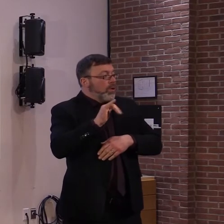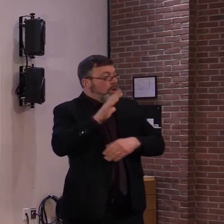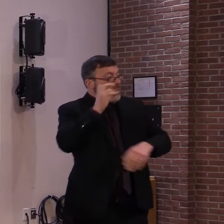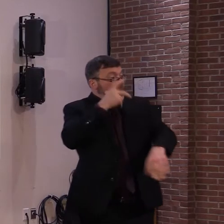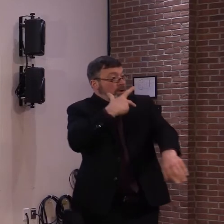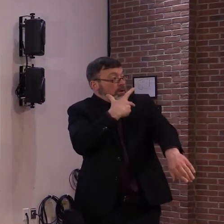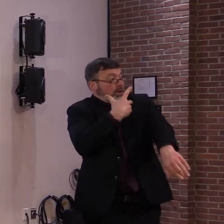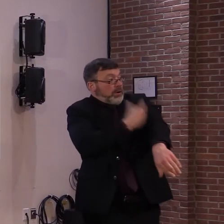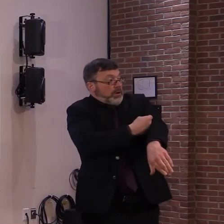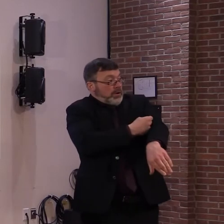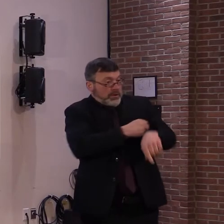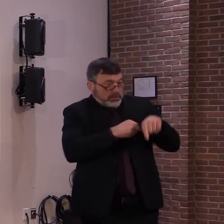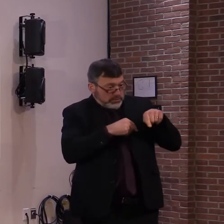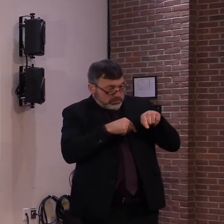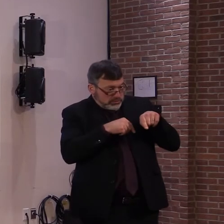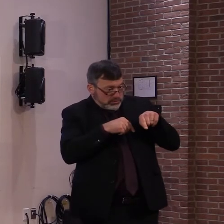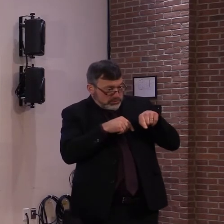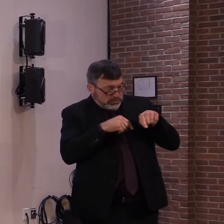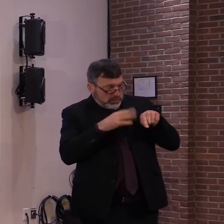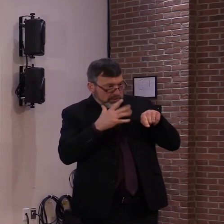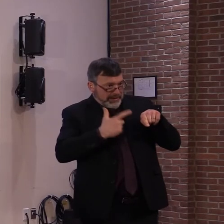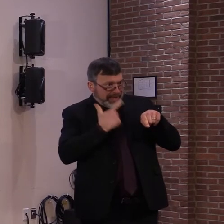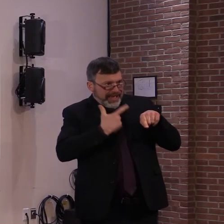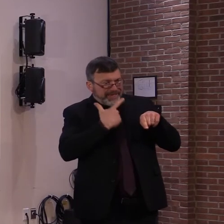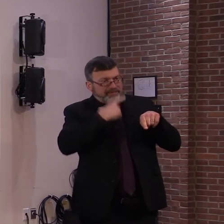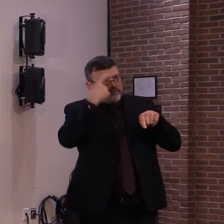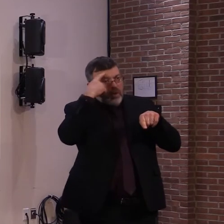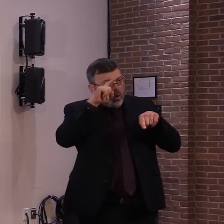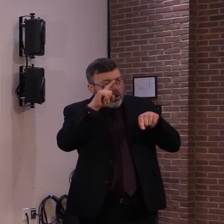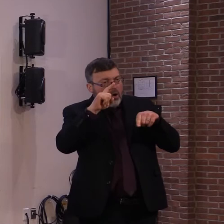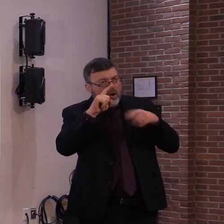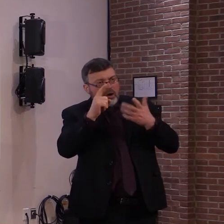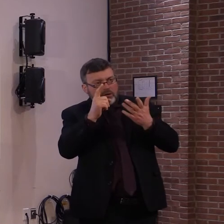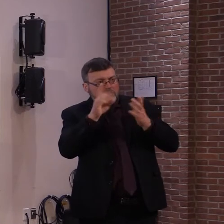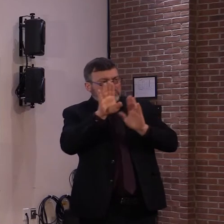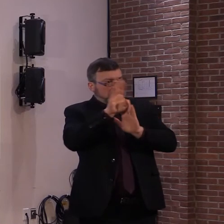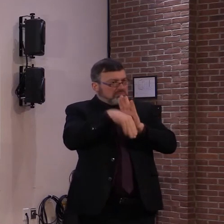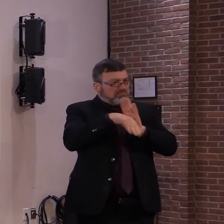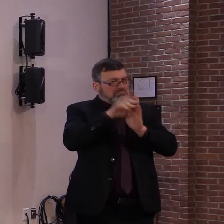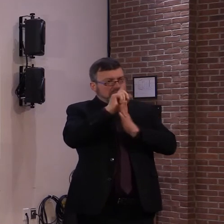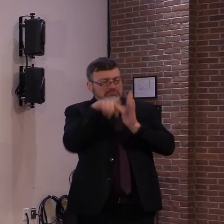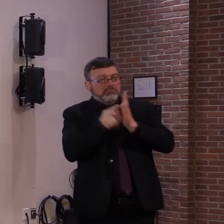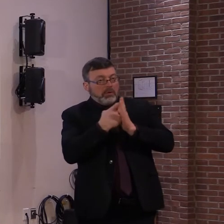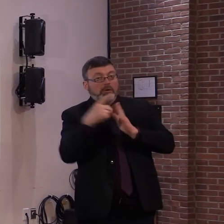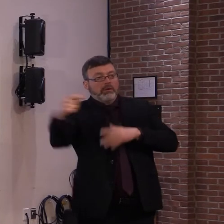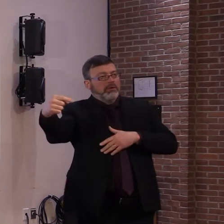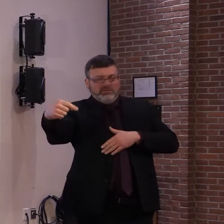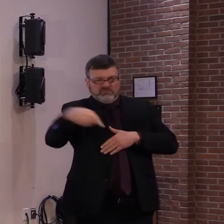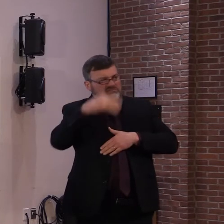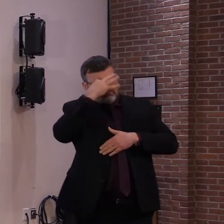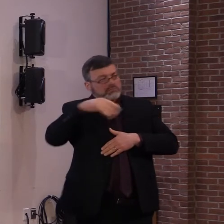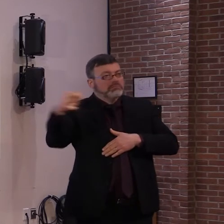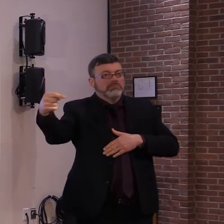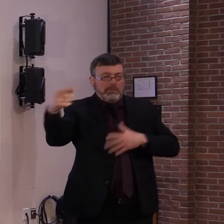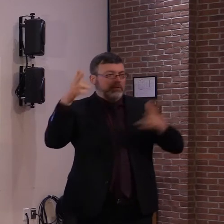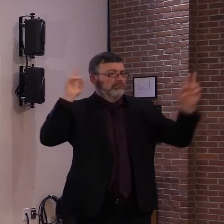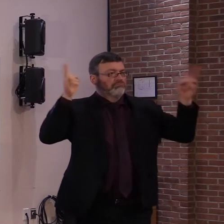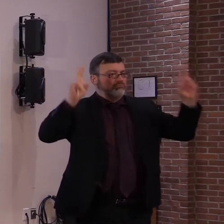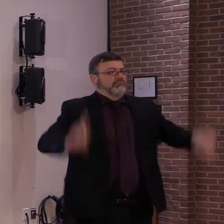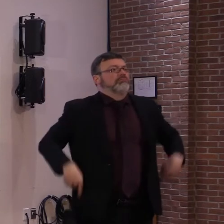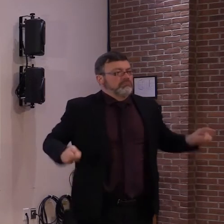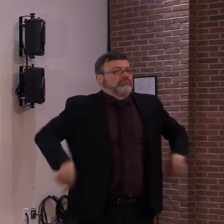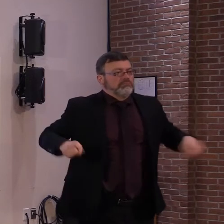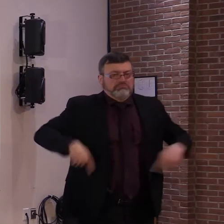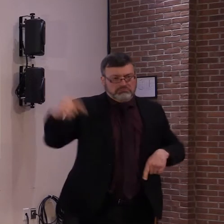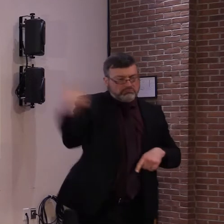Okay. And do you sort of have a, do you have a, I guess I would call like an acceptable loss percentage, like a number of vaccines that, that you'd